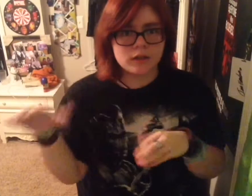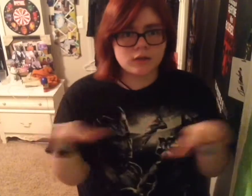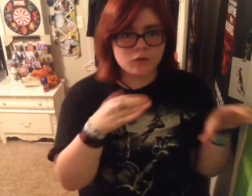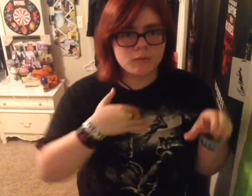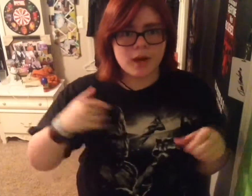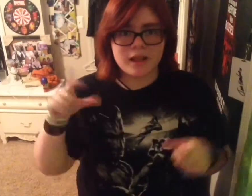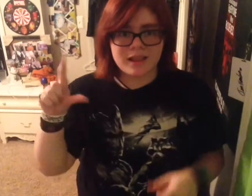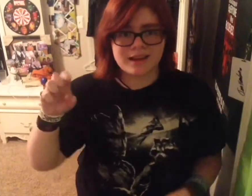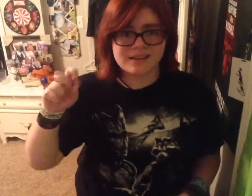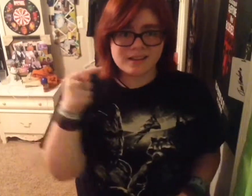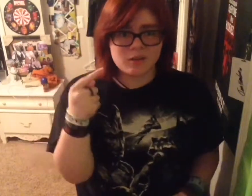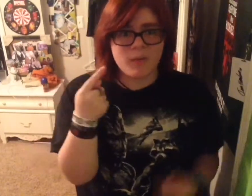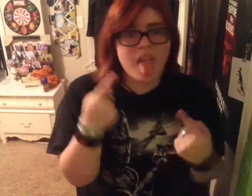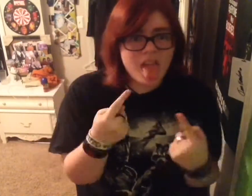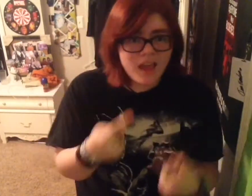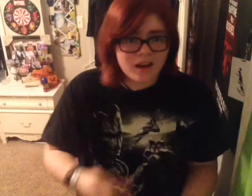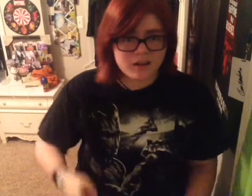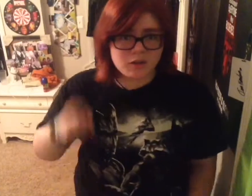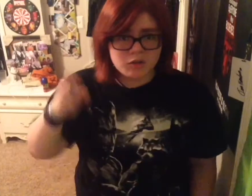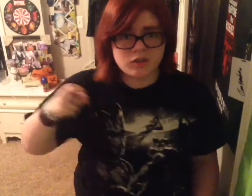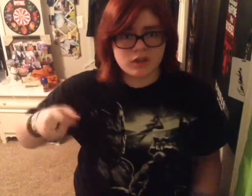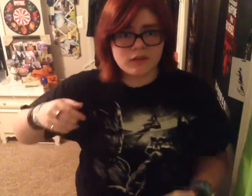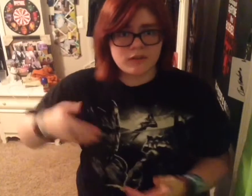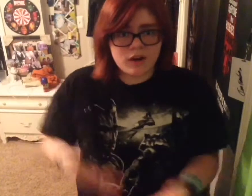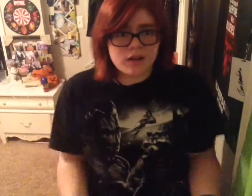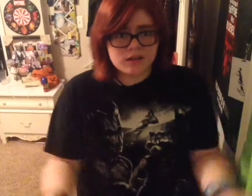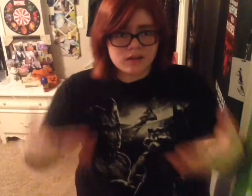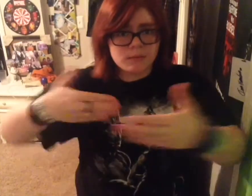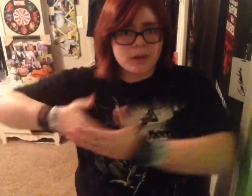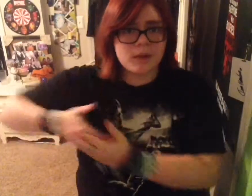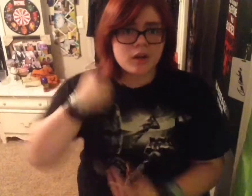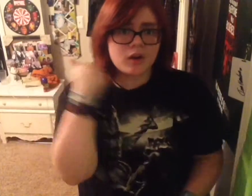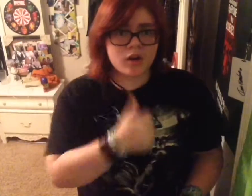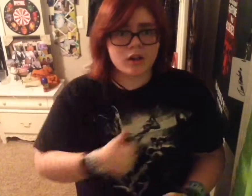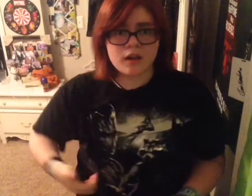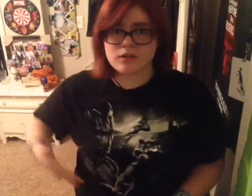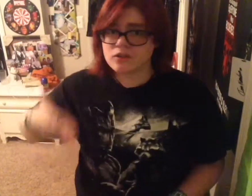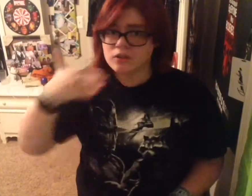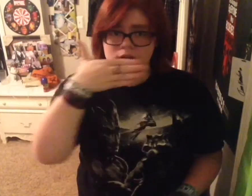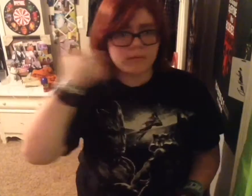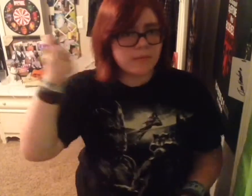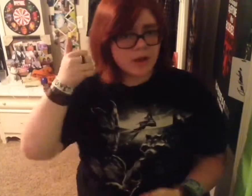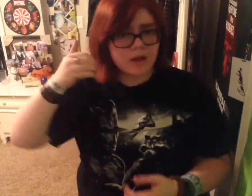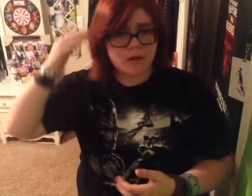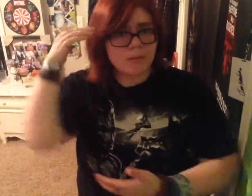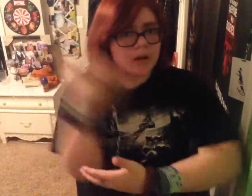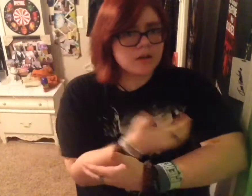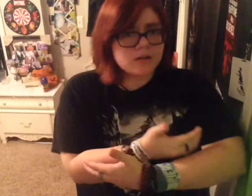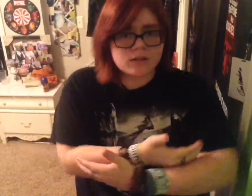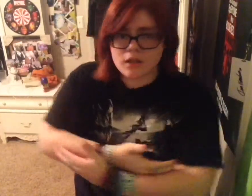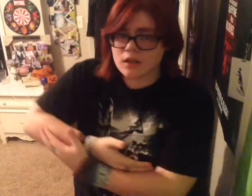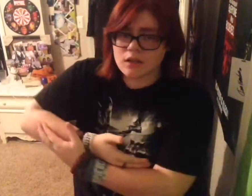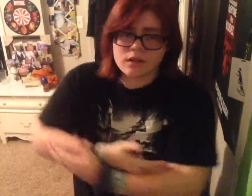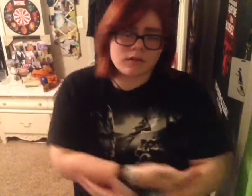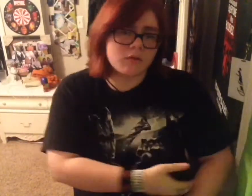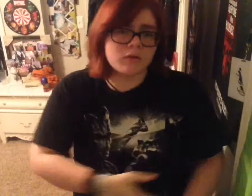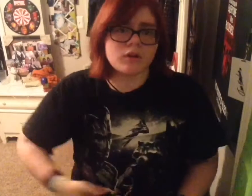to my legs and to my tongue You should've raised a baby girl I should've been a better son If you could